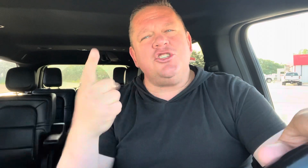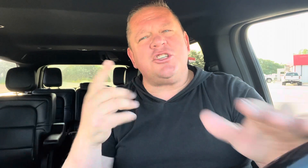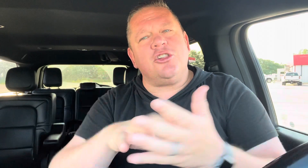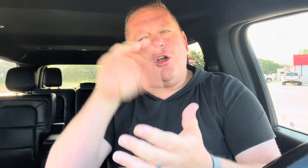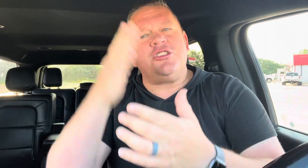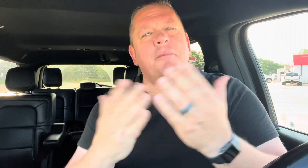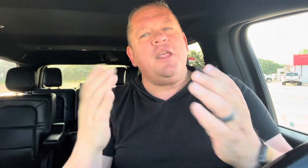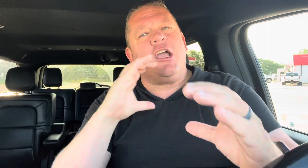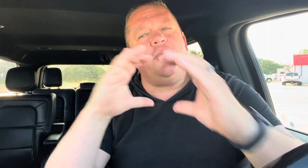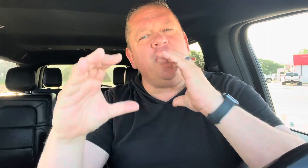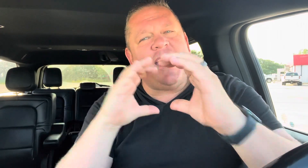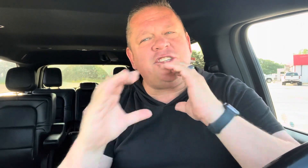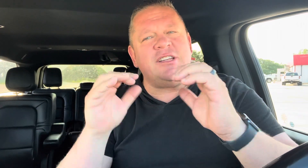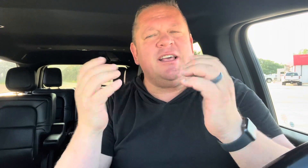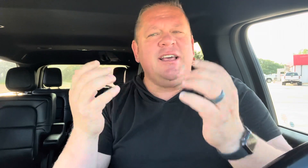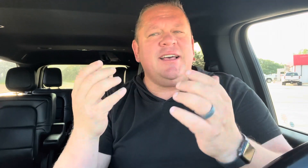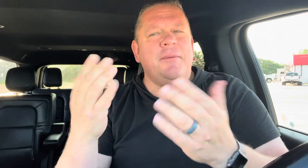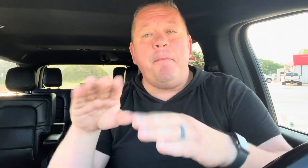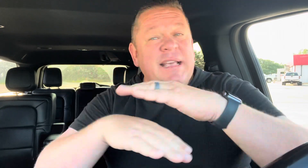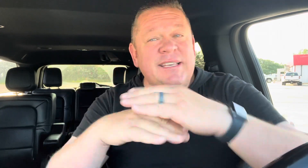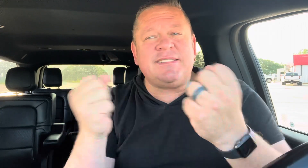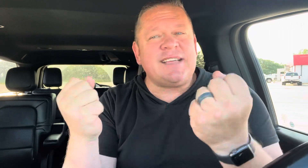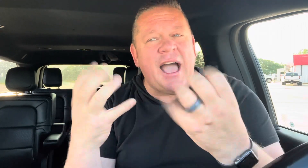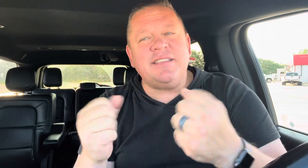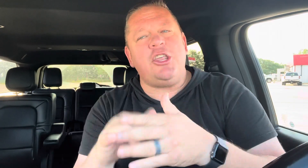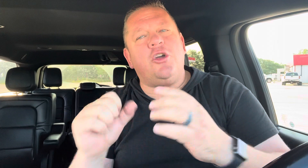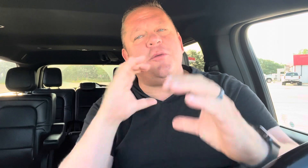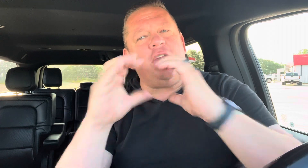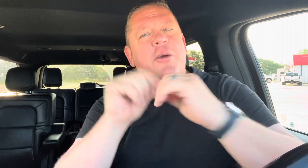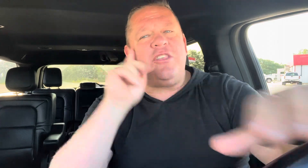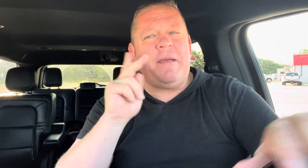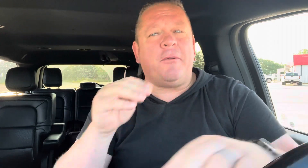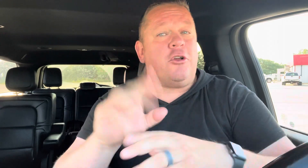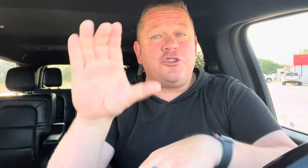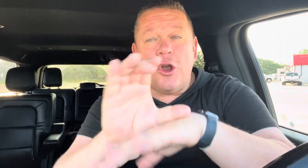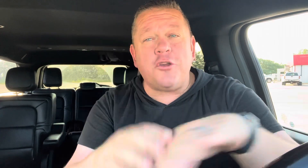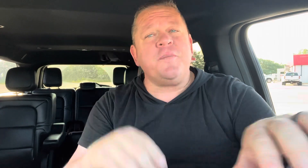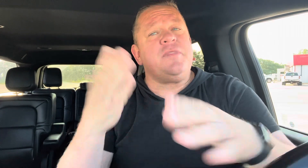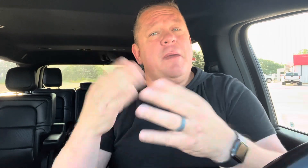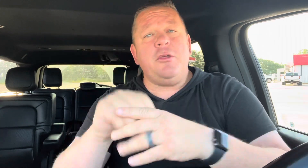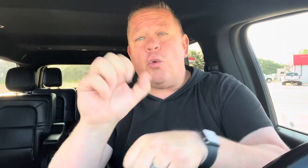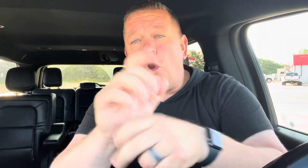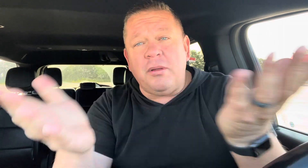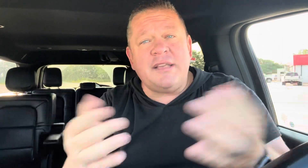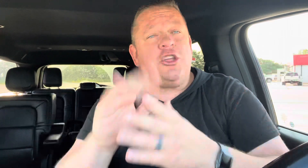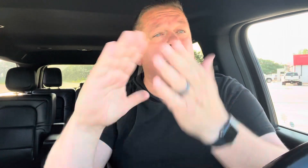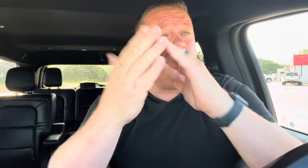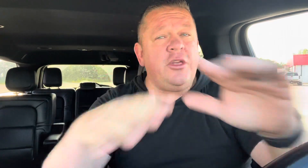just to learn some communication basic signs that you can communicate with deaf people in your church, maybe in your workplace, in your community,